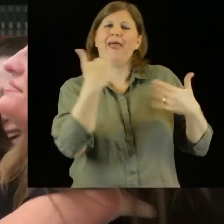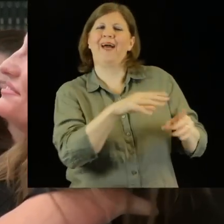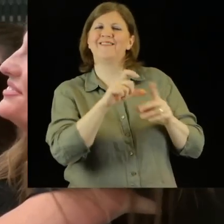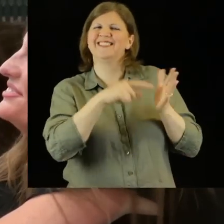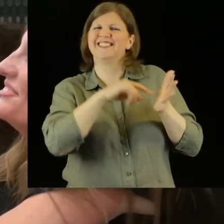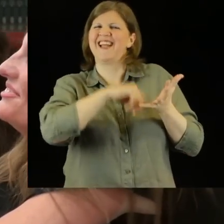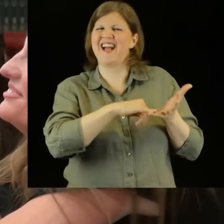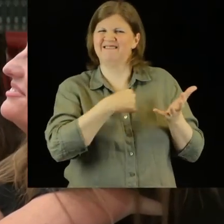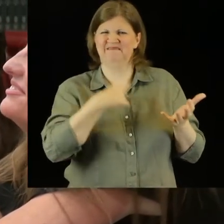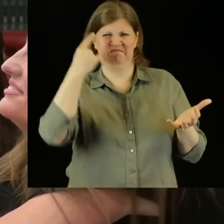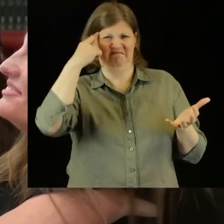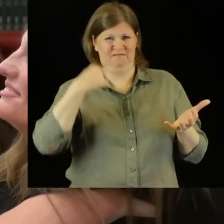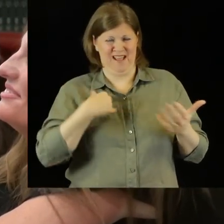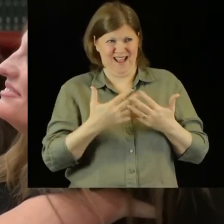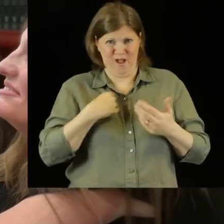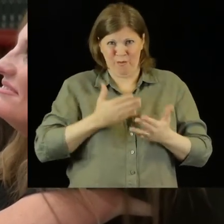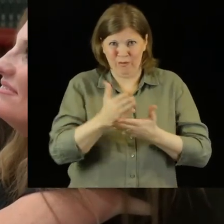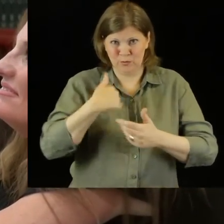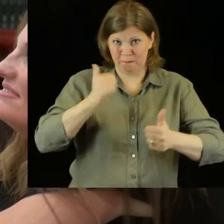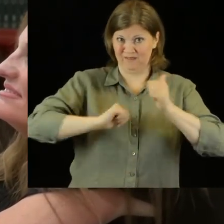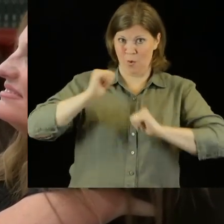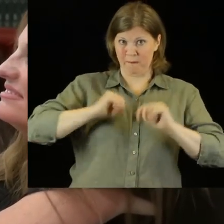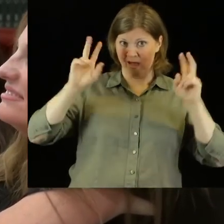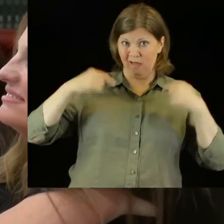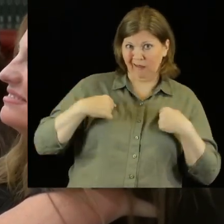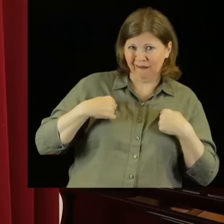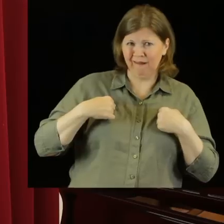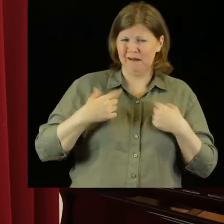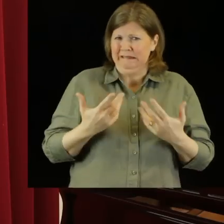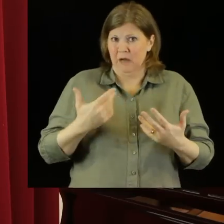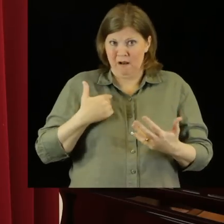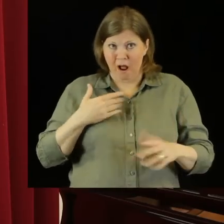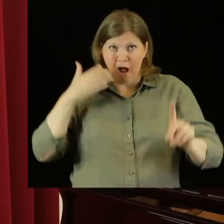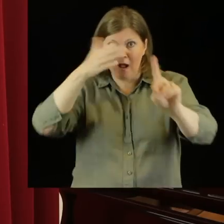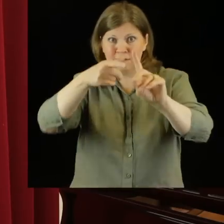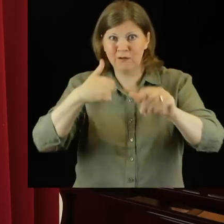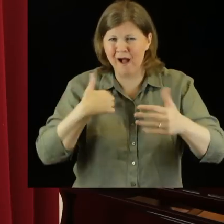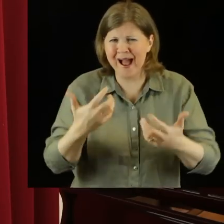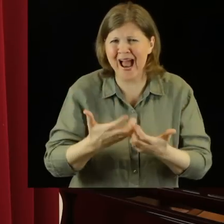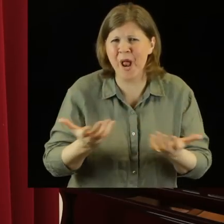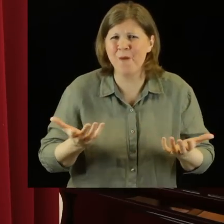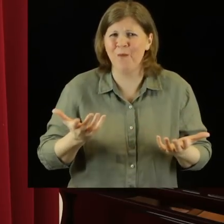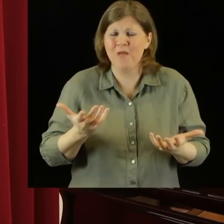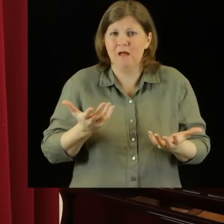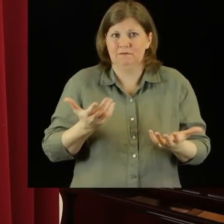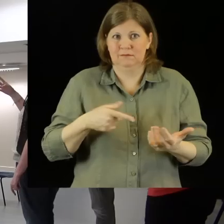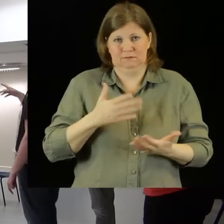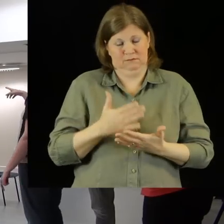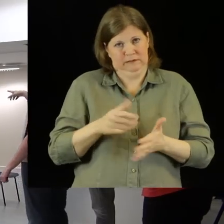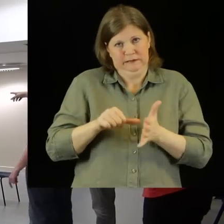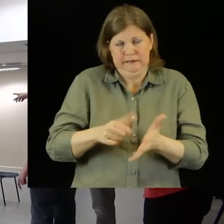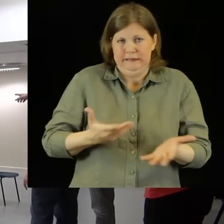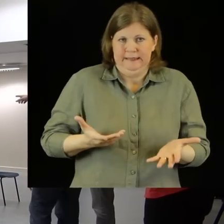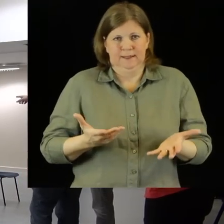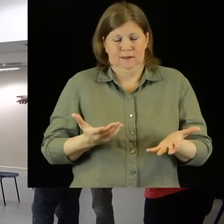You kind of leave DTS thinking, you know, more about how would I do this as a performer? How would I approach this?